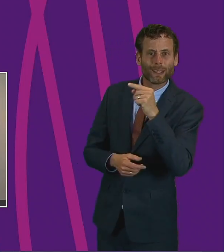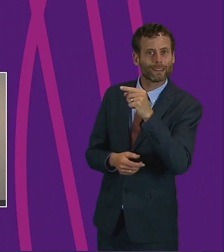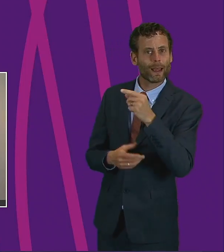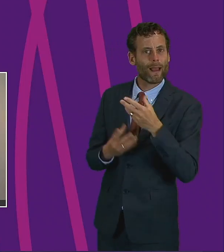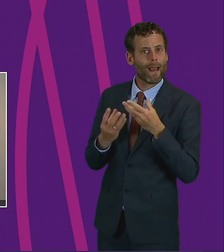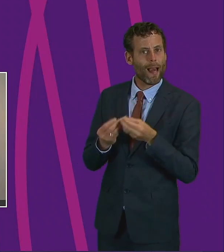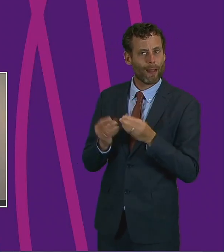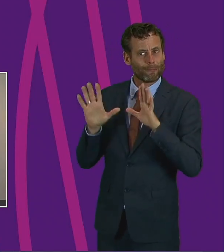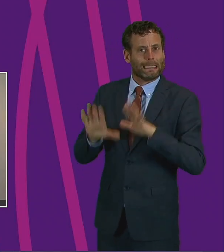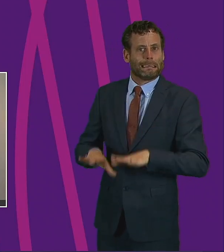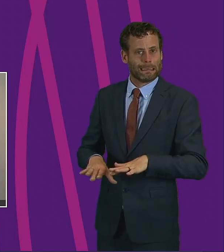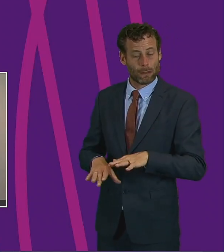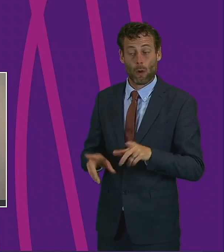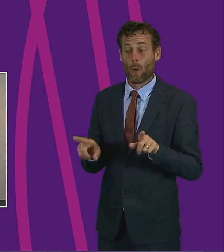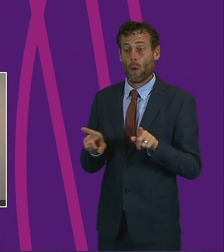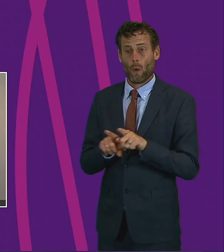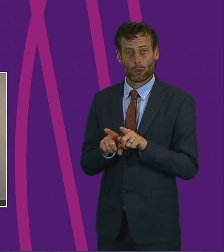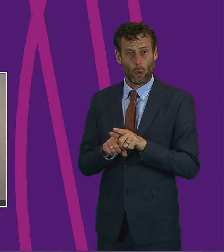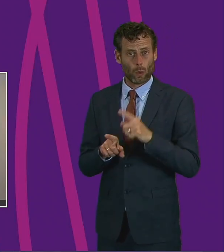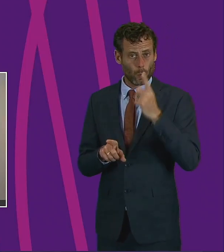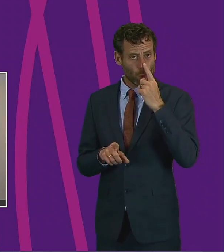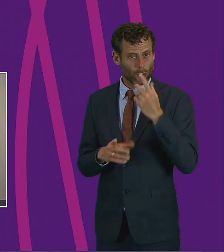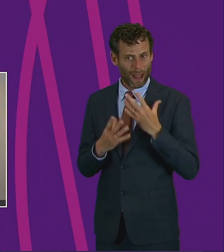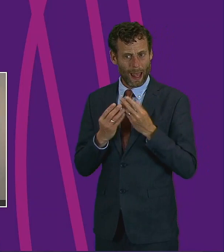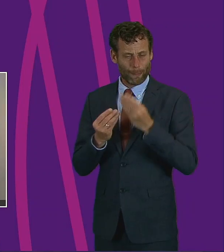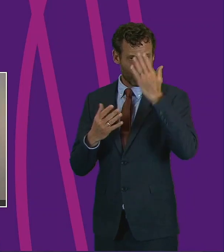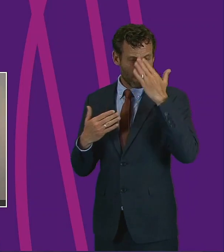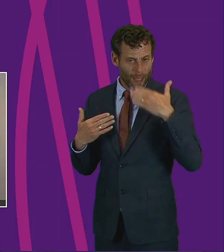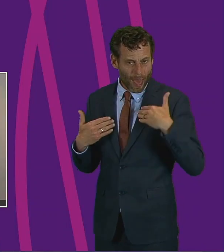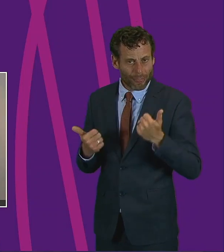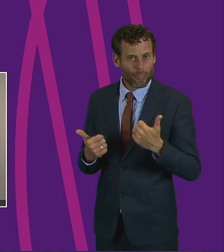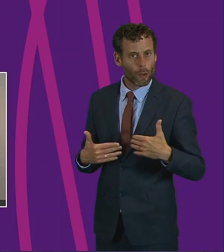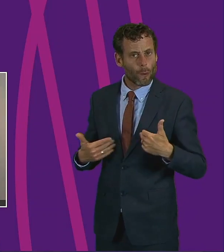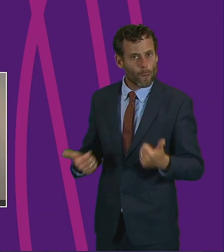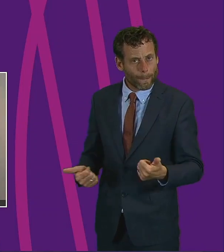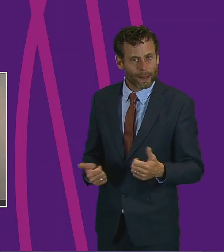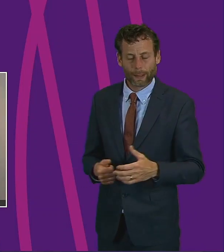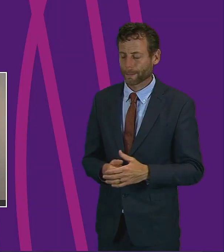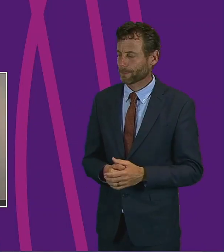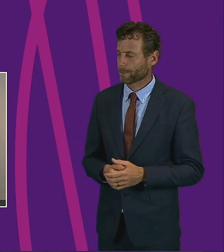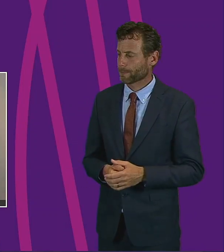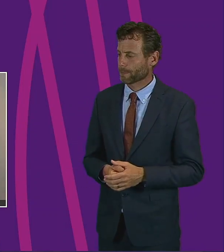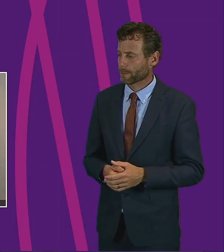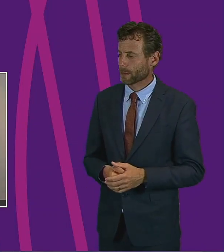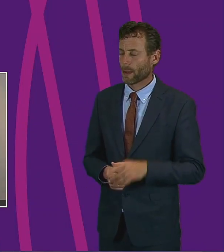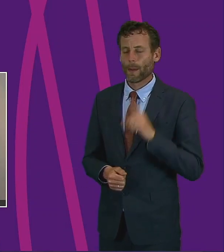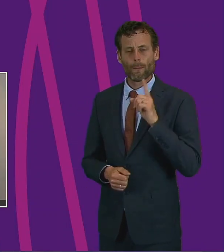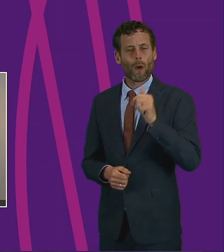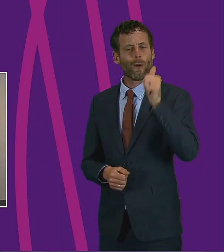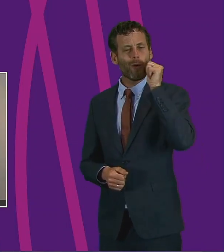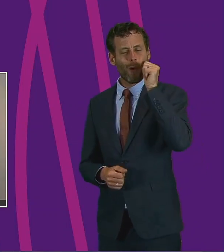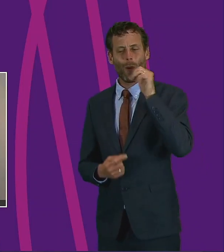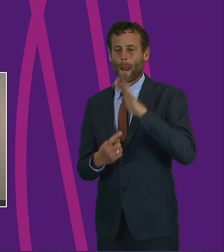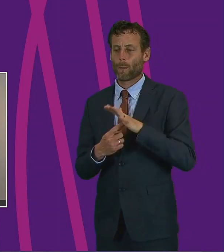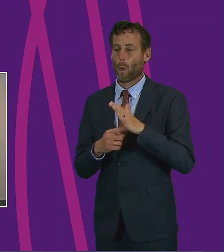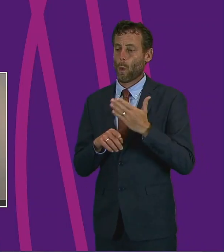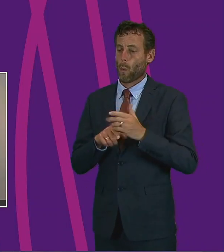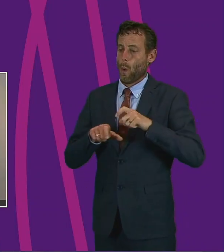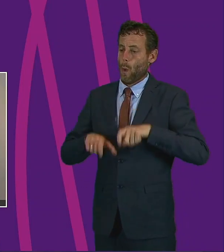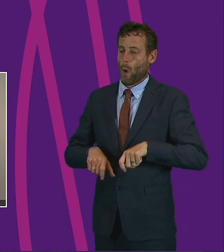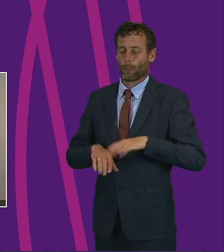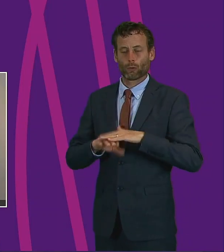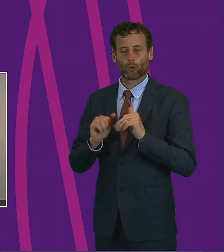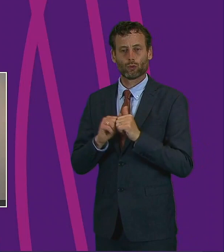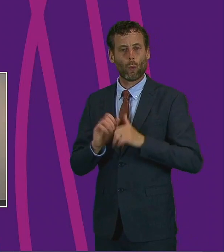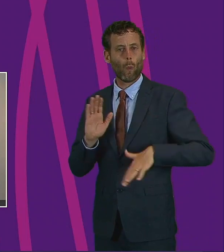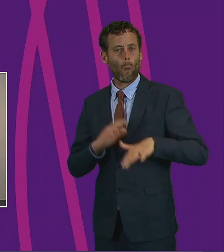boost to mental health and well-being. We must also recognise that this is not the situation for everyone. Mental health is taking